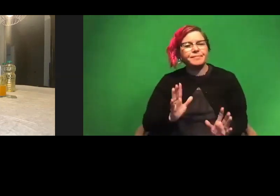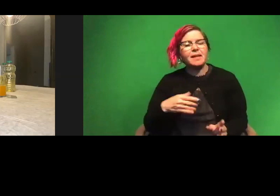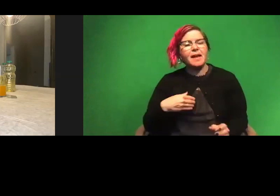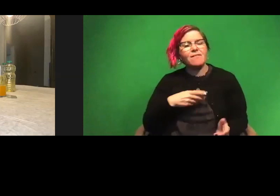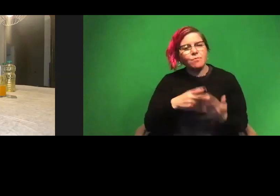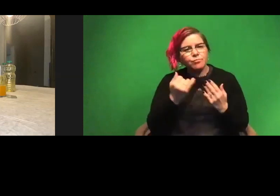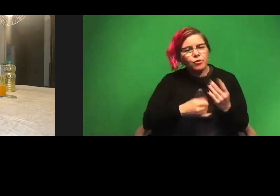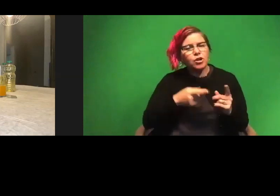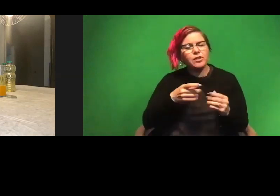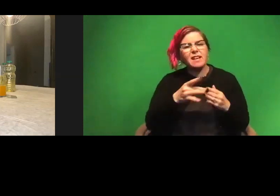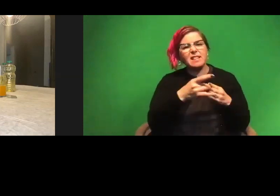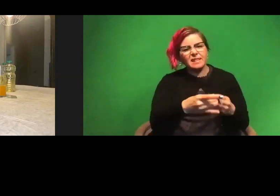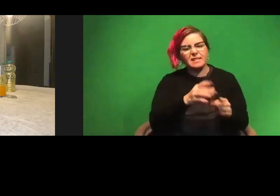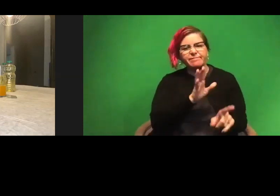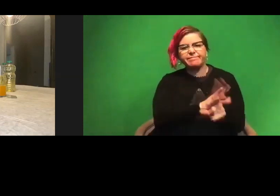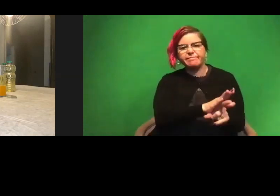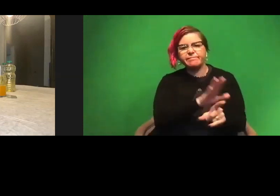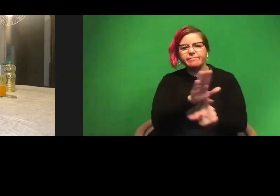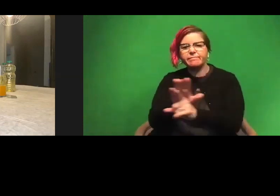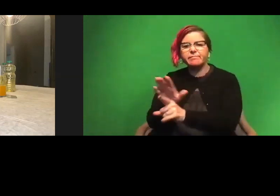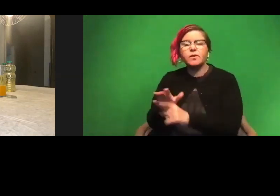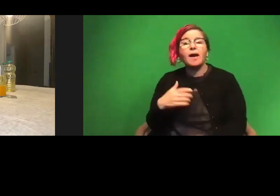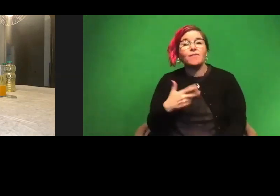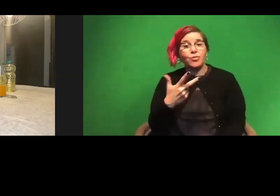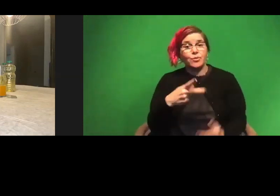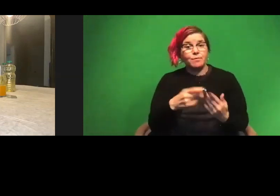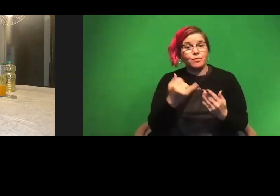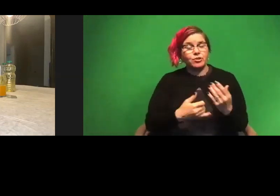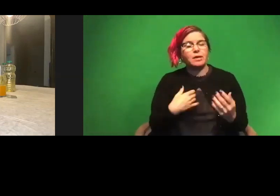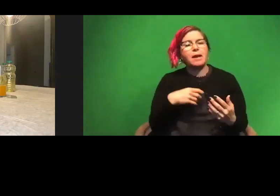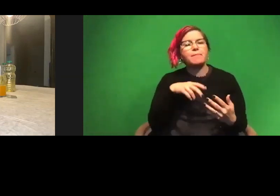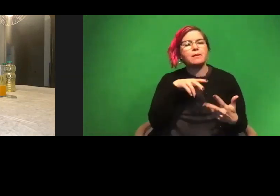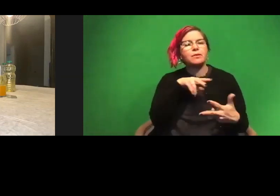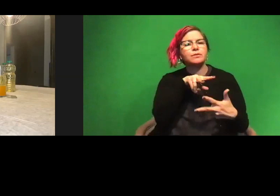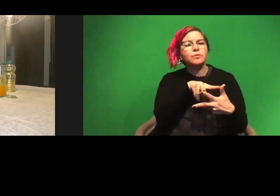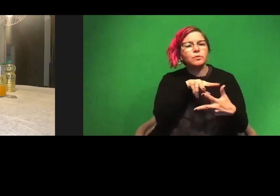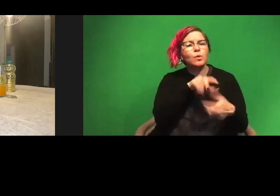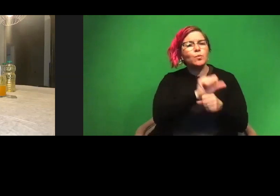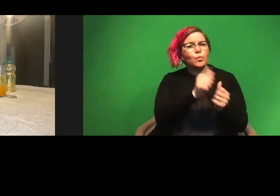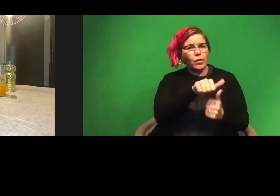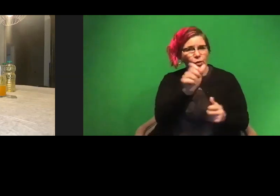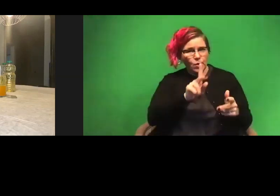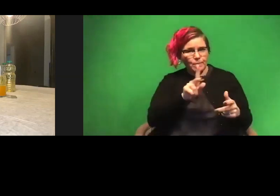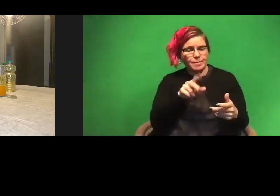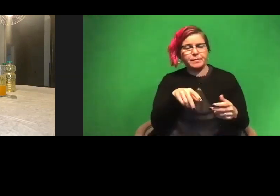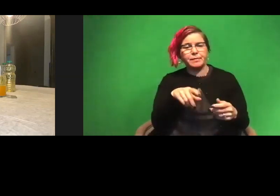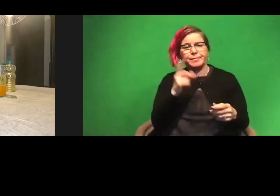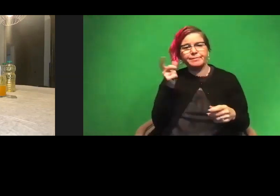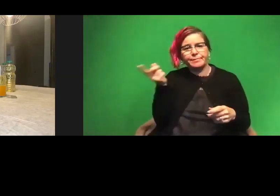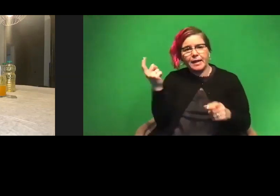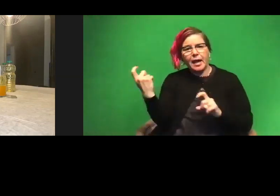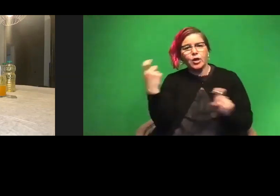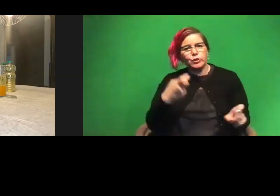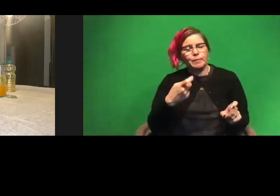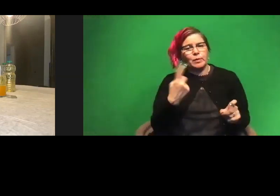that they lead on their own. So if I have three projects, maybe two of them, I work with other people on because they're able to contribute something